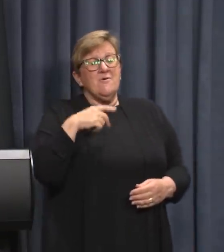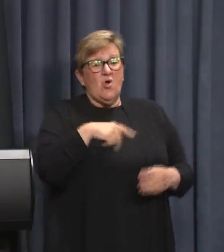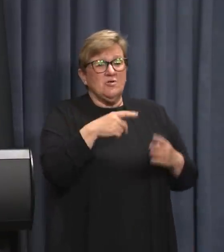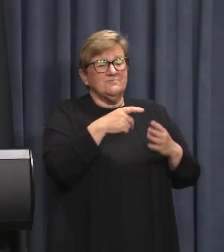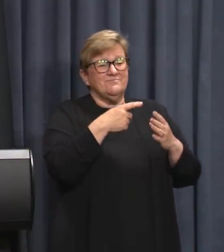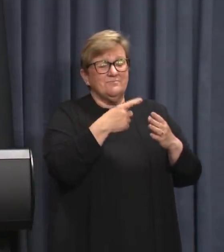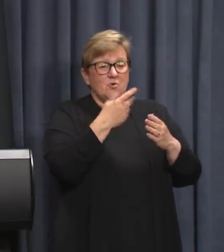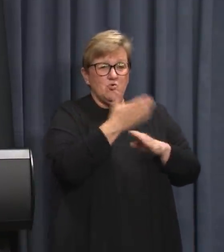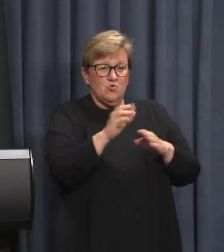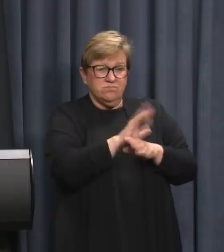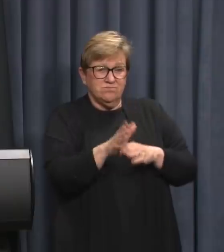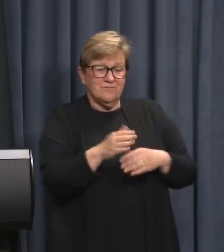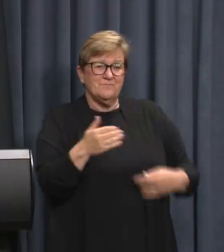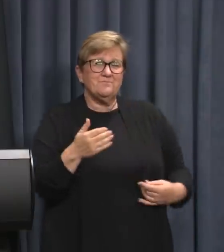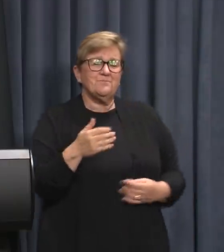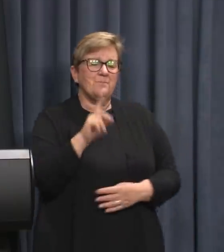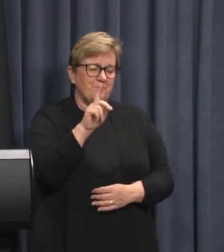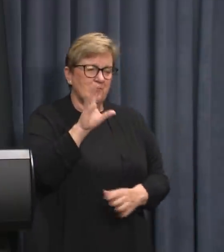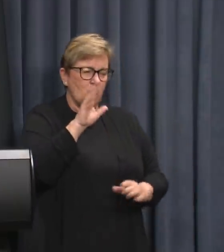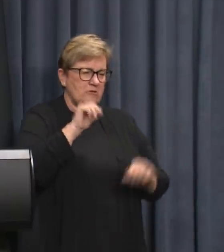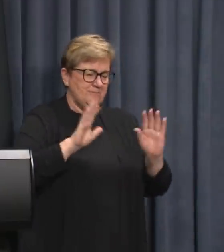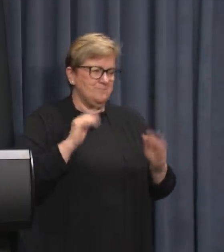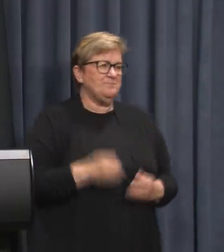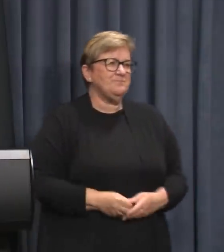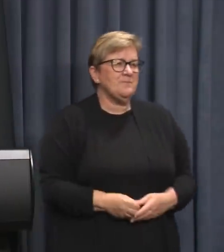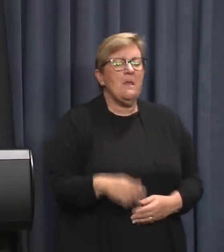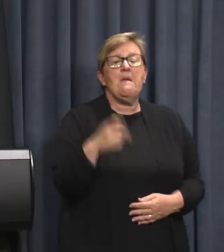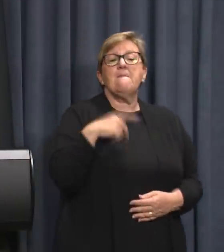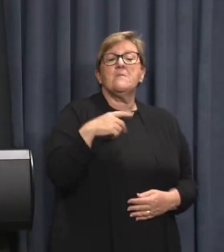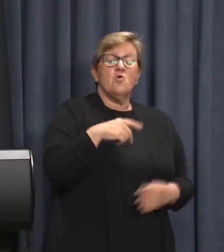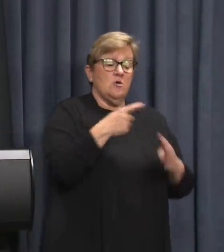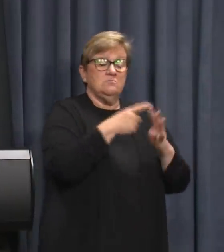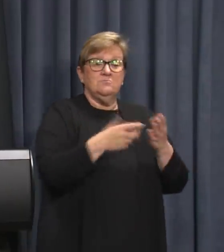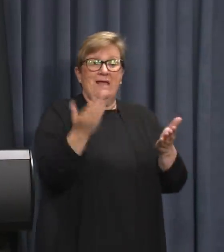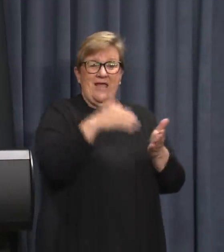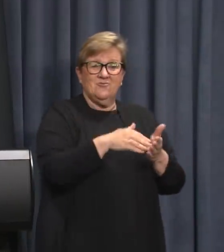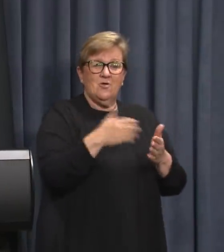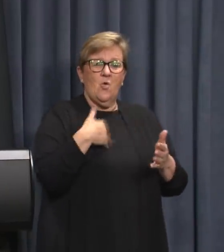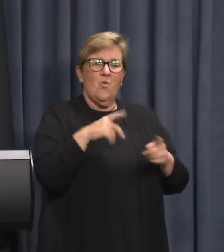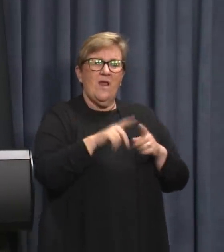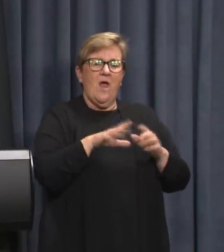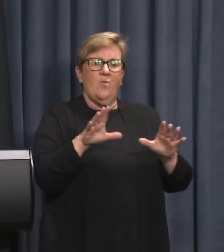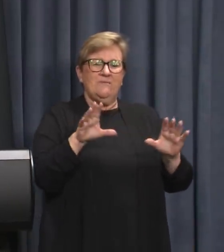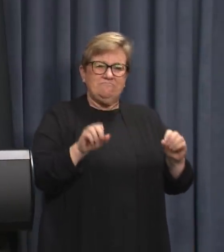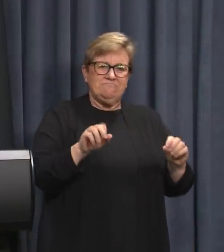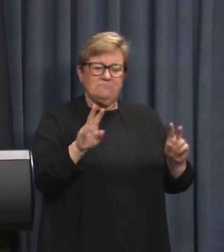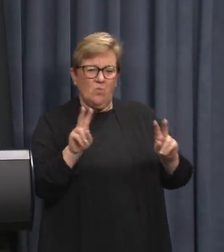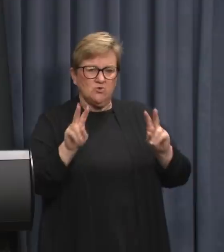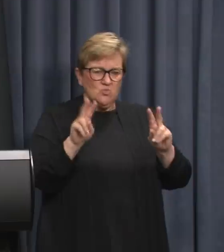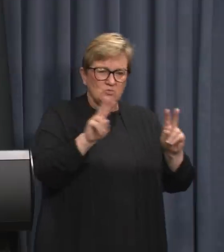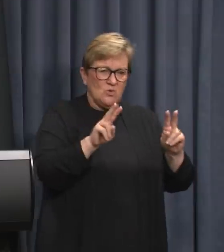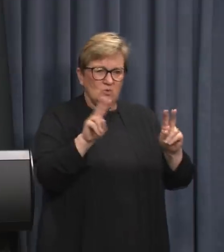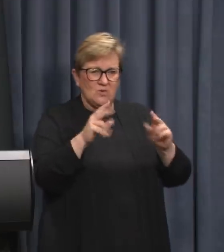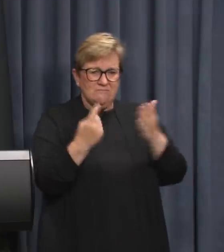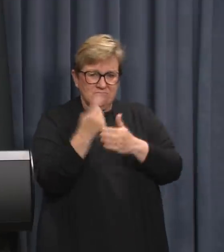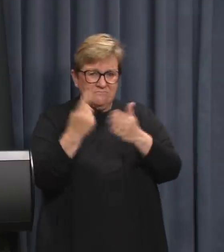we are in a holding pattern while we get more